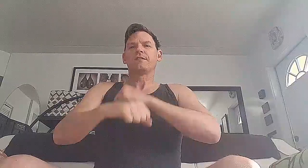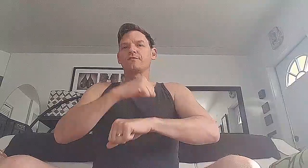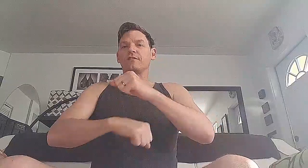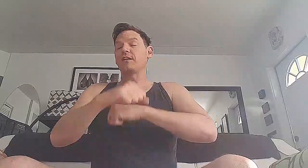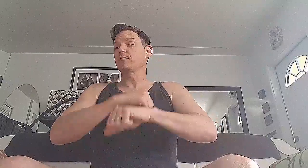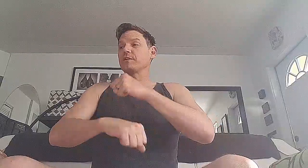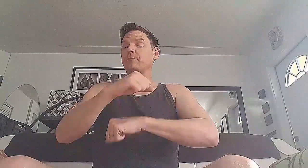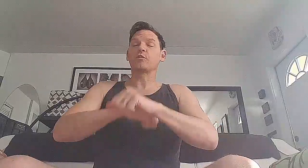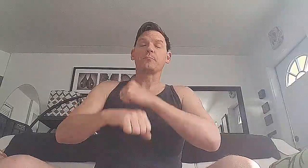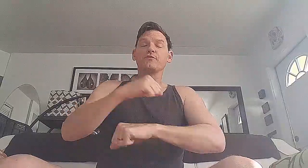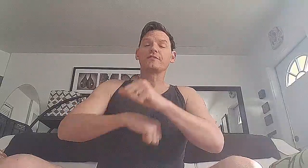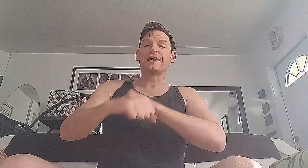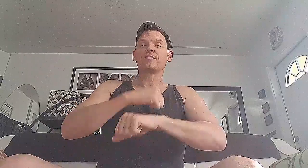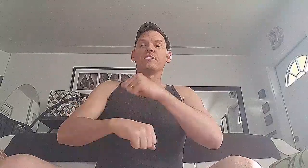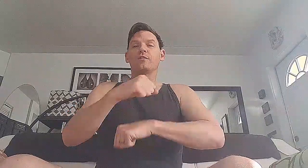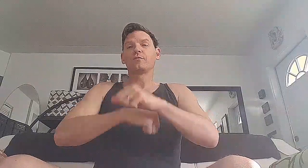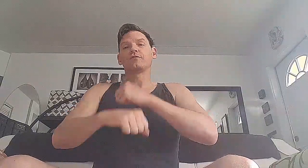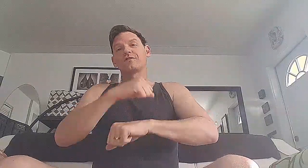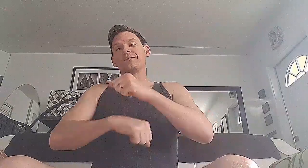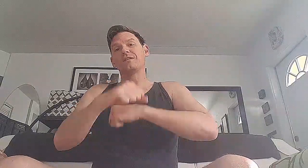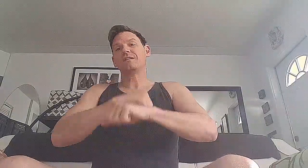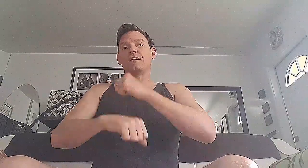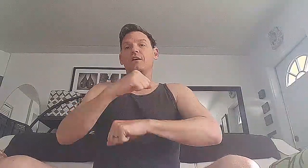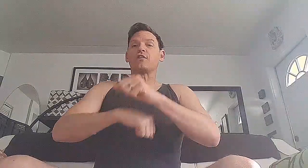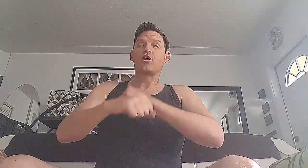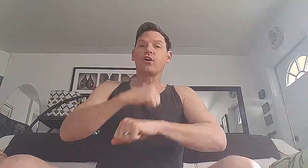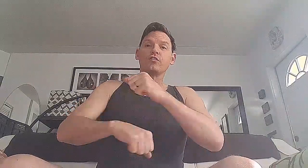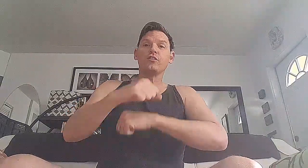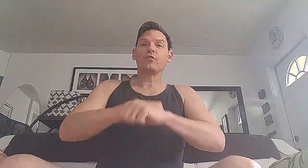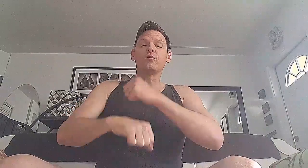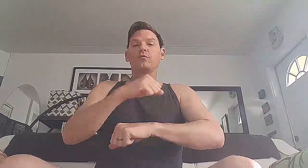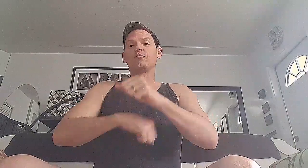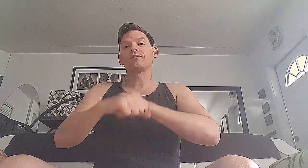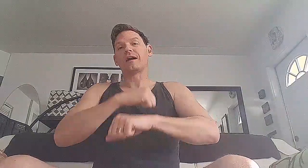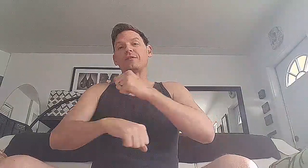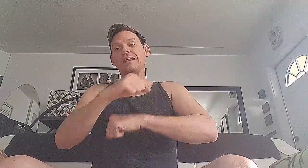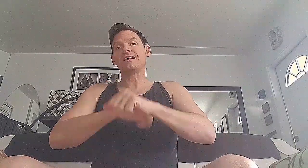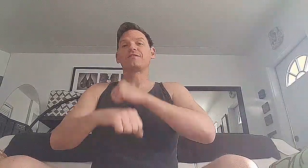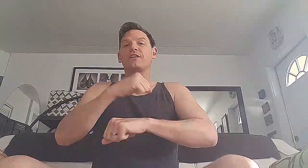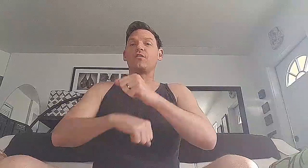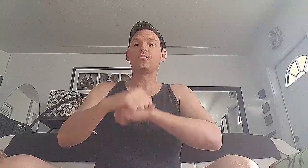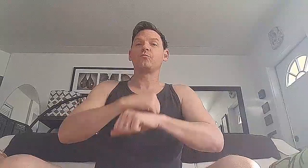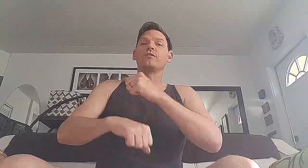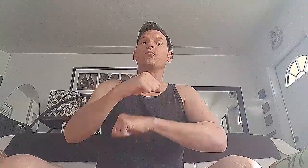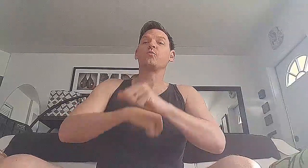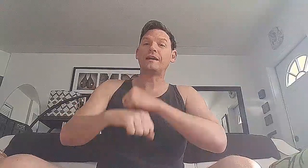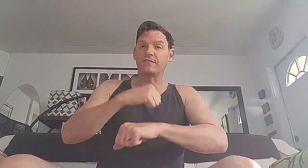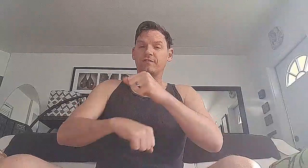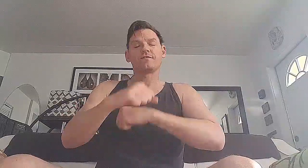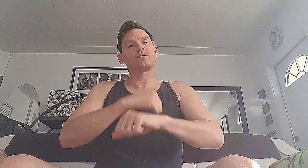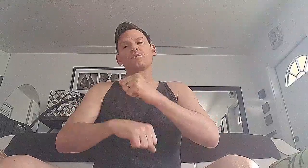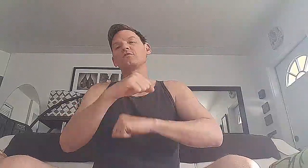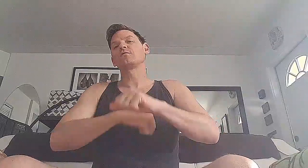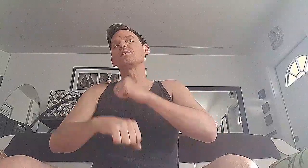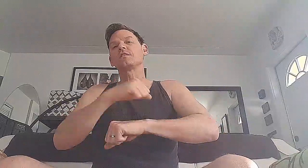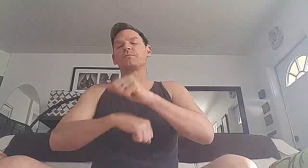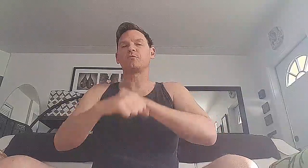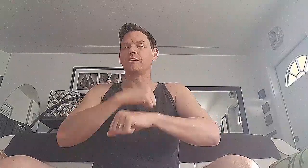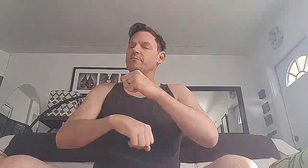There's another one I'm going to put together, which is going to be cardio without legs at home with weights. So we're going to do a little bit of weights,